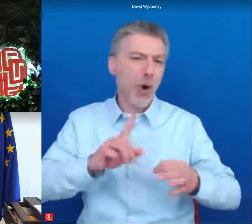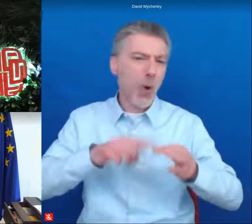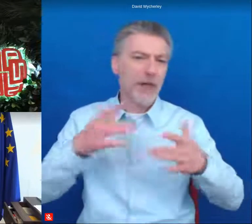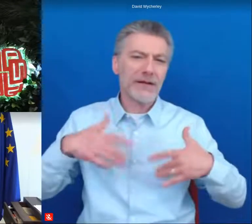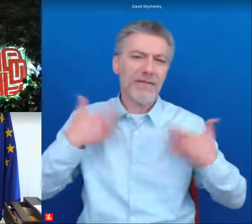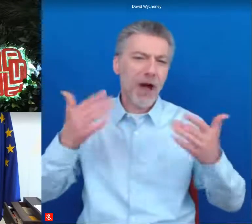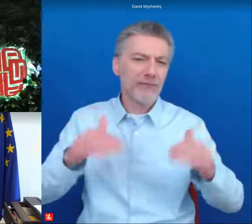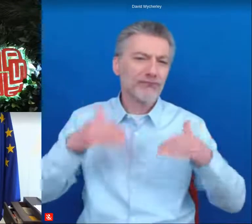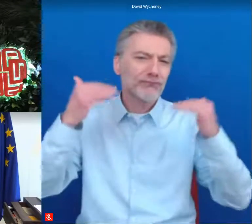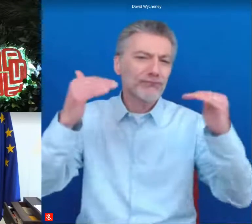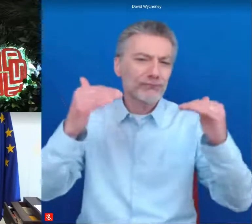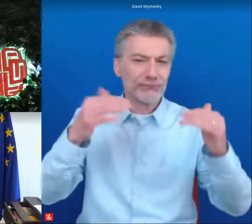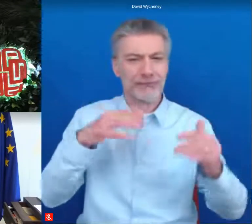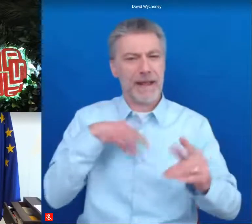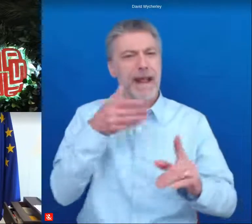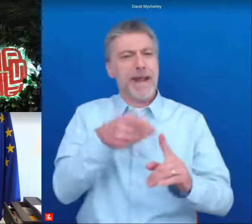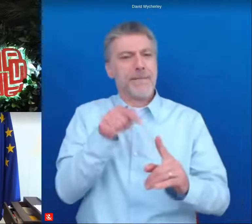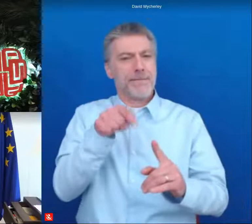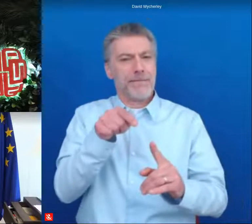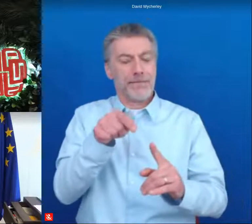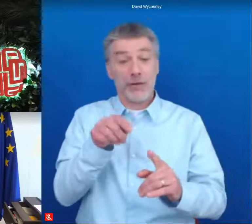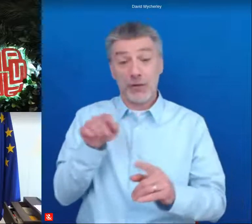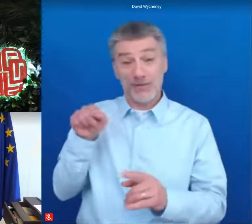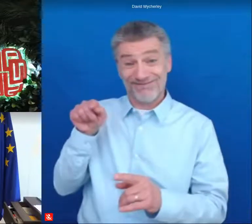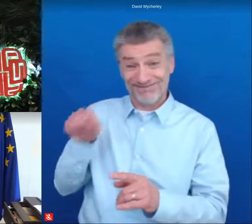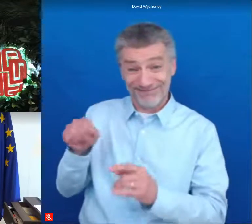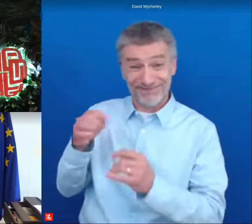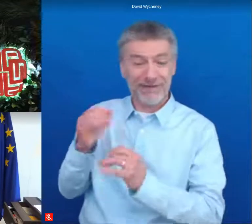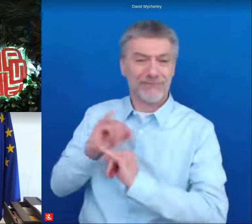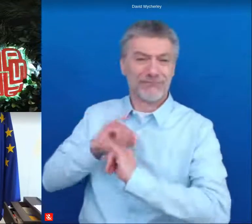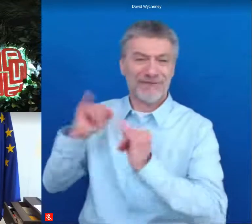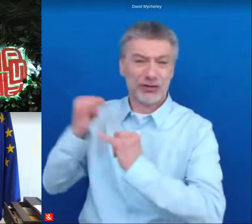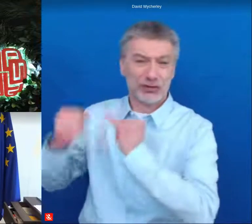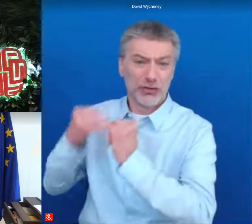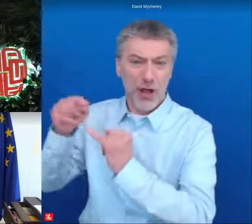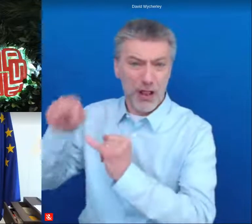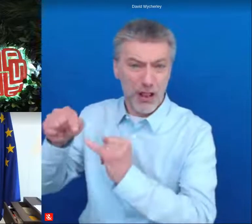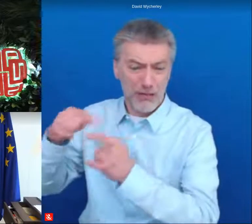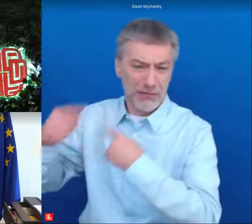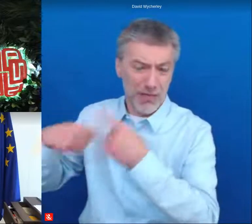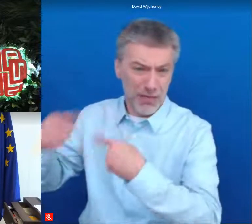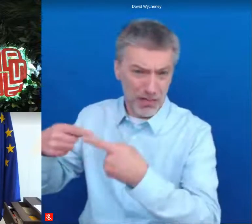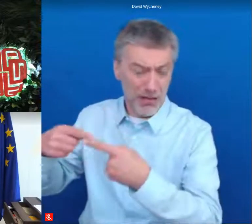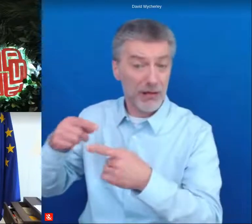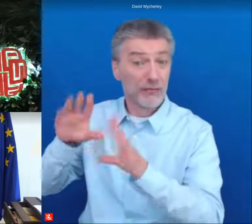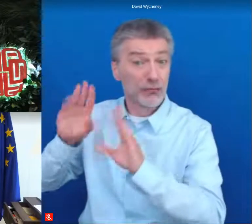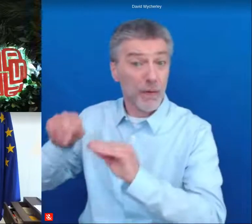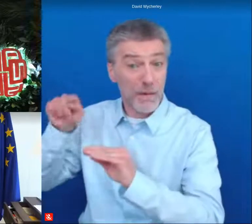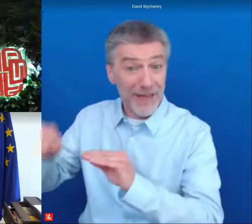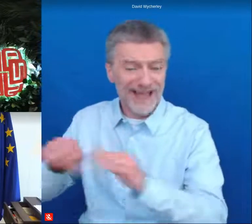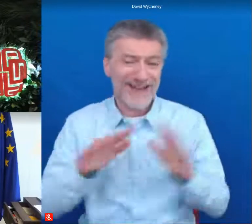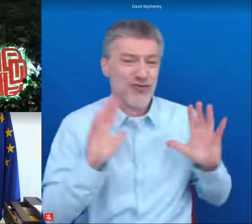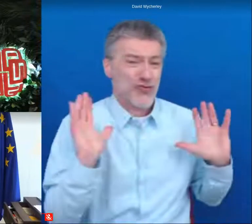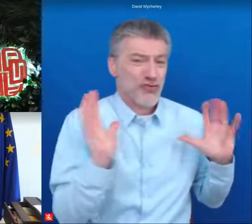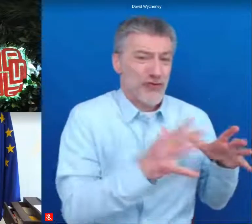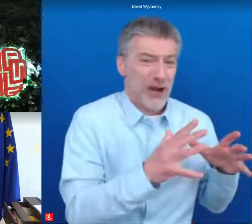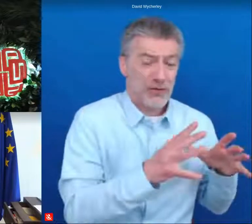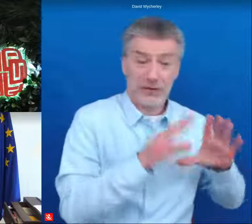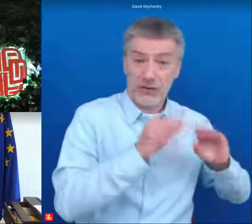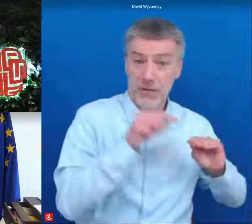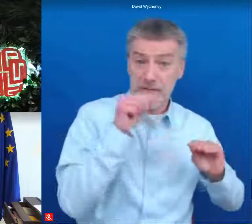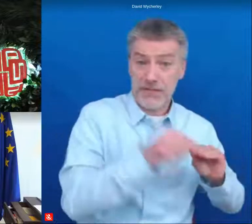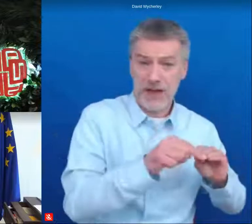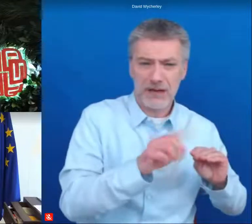and can we break the vicious circle in both the forgotten regions and the crowded regions can we